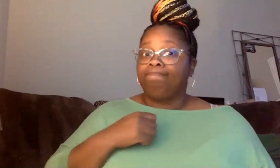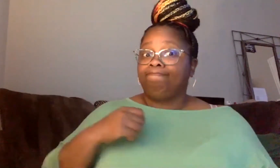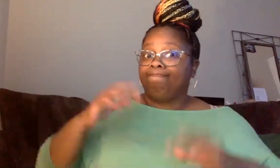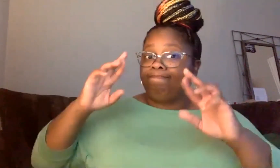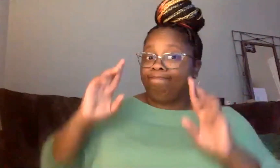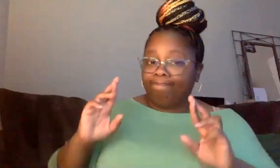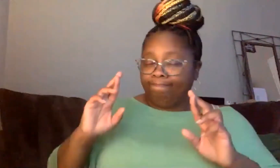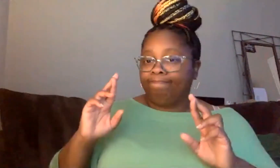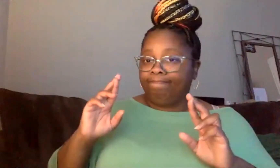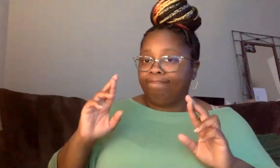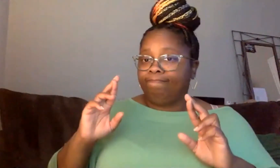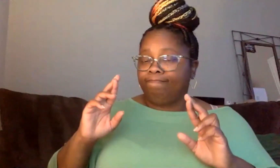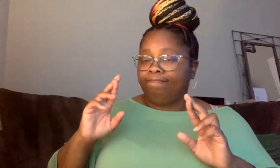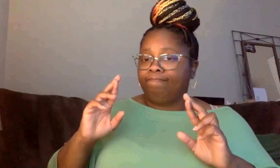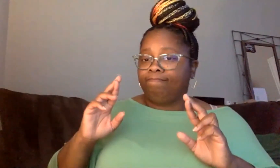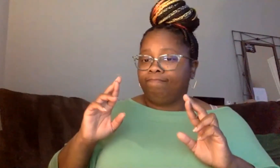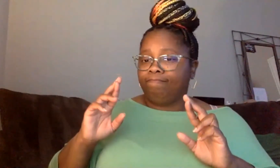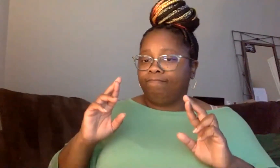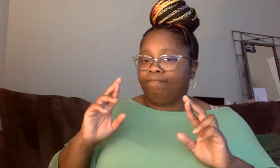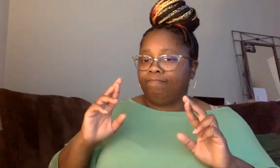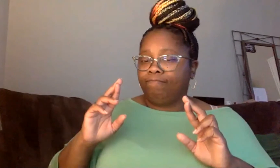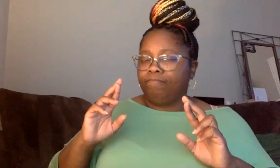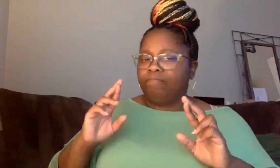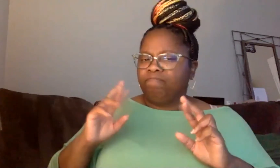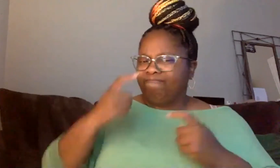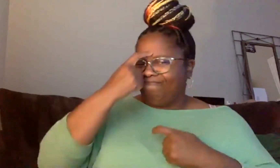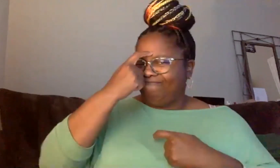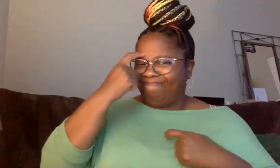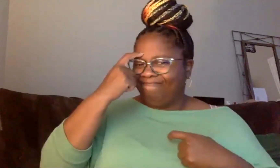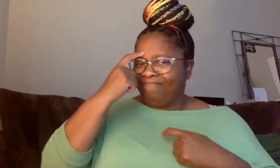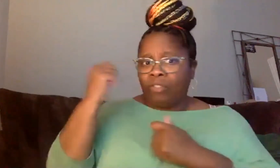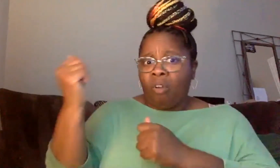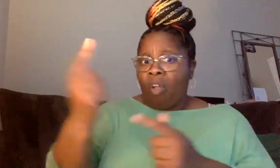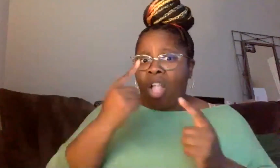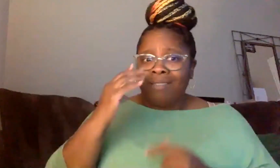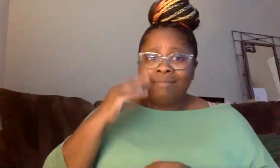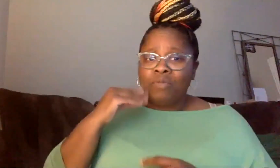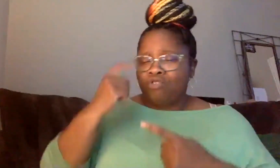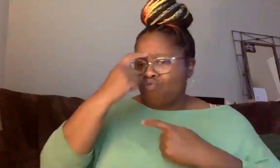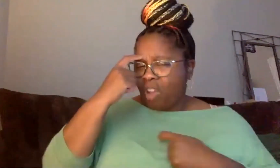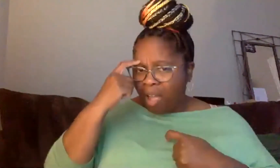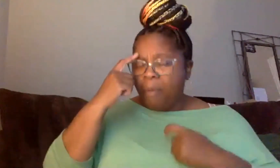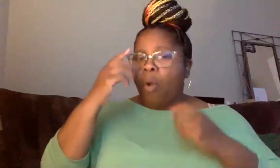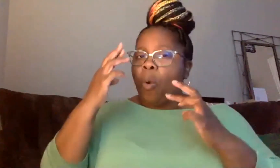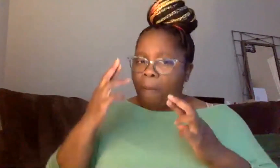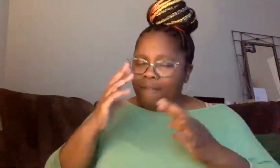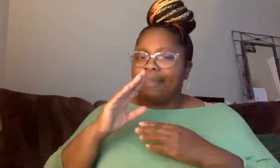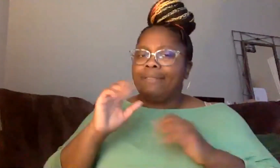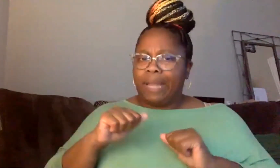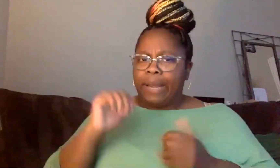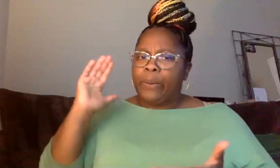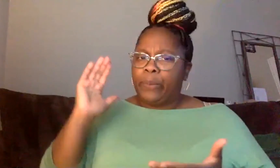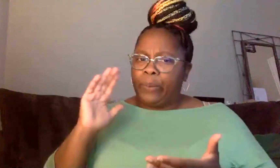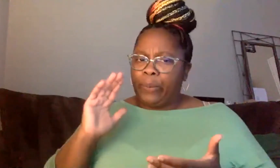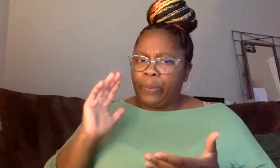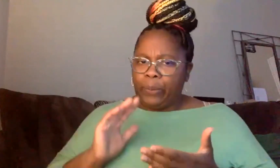we are getting through some of this trauma that we're all experiencing by discussing, you know, they always tell you